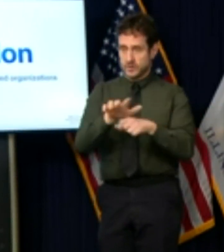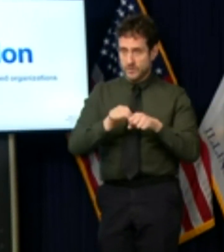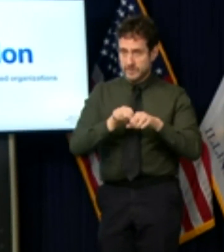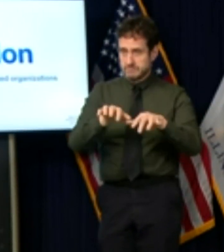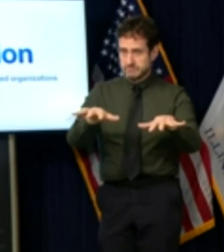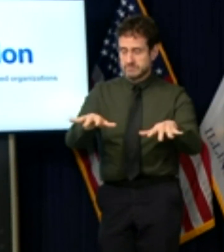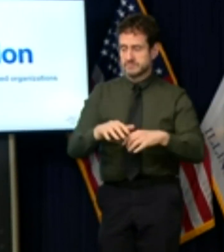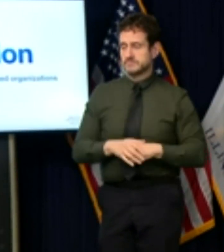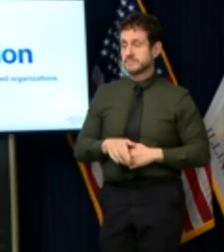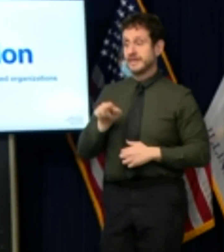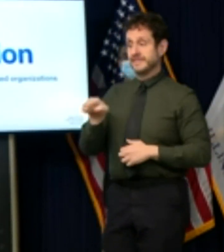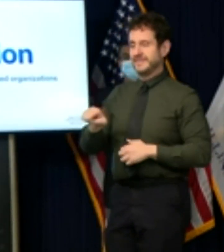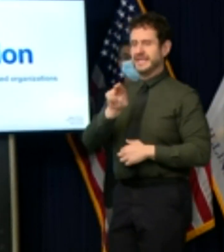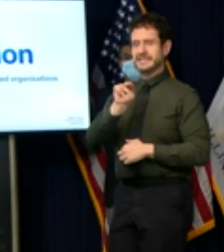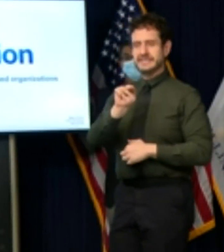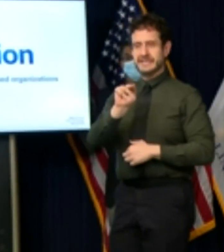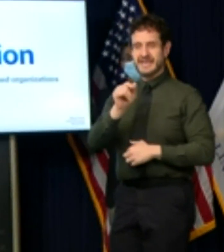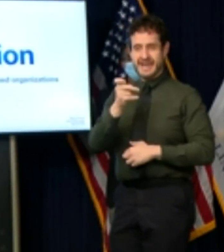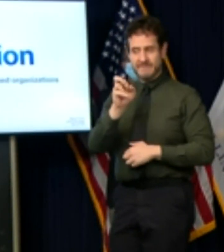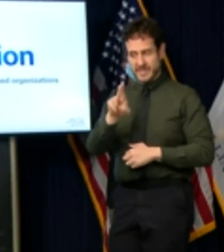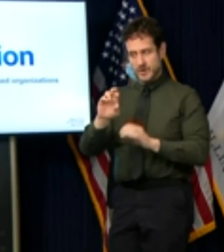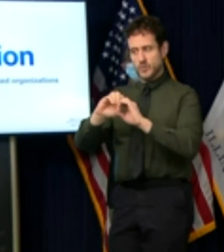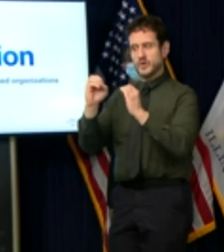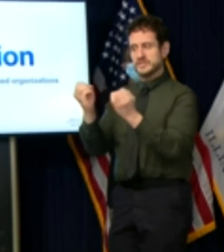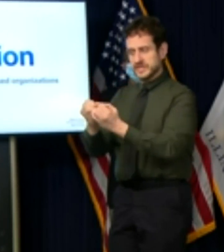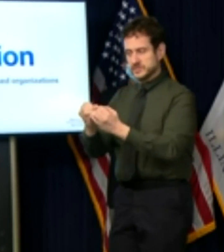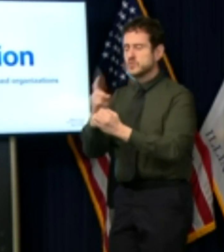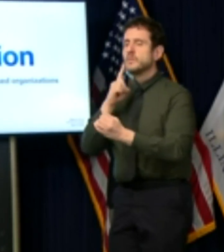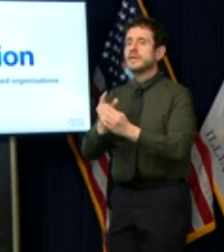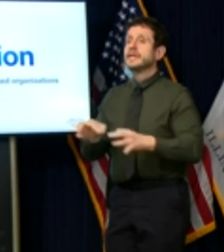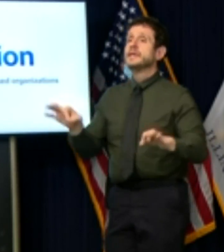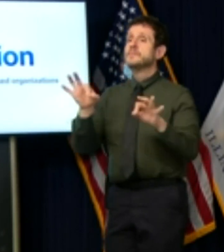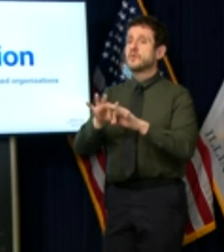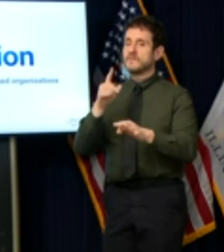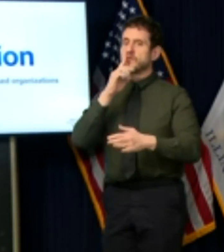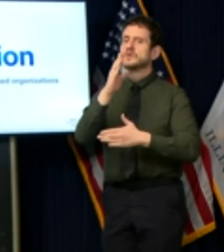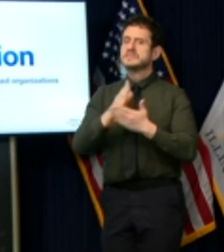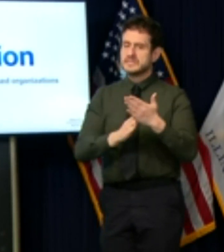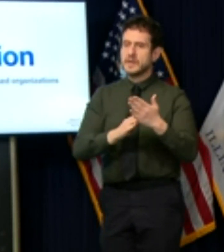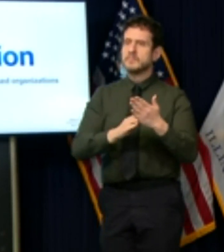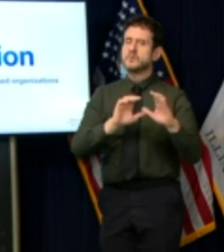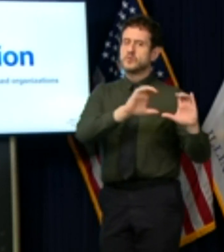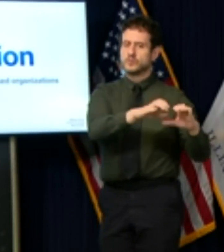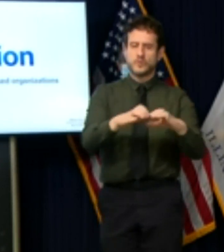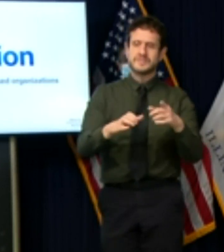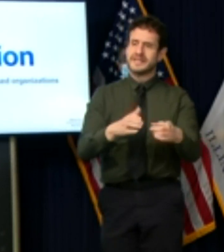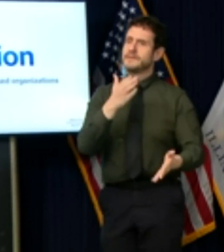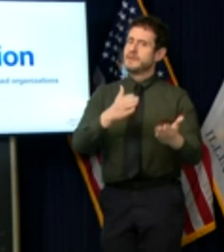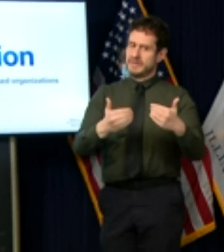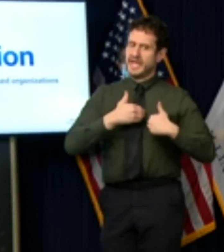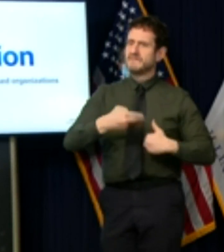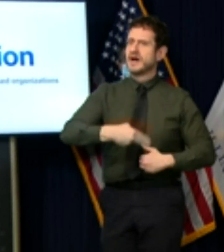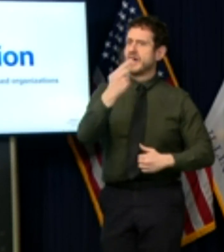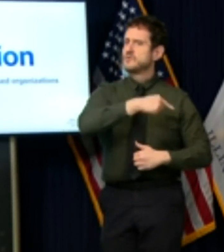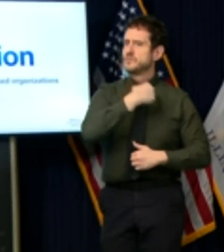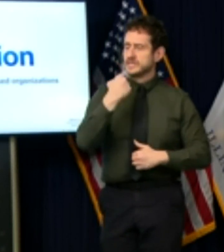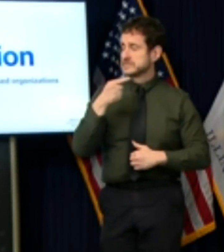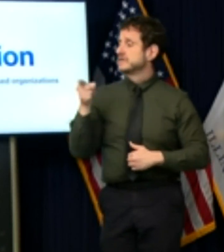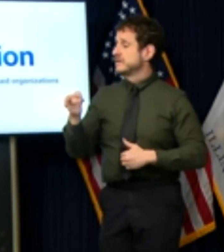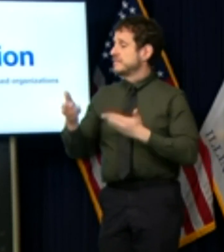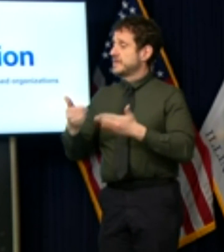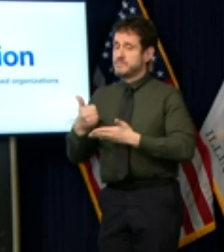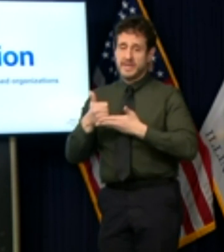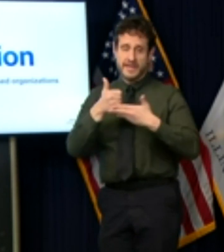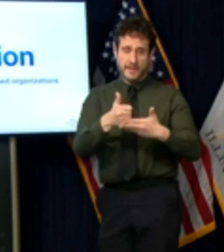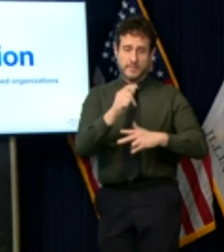will be especially important for our most vulnerable populations among other things these organizations will do everything from assisting the